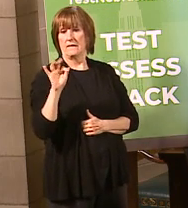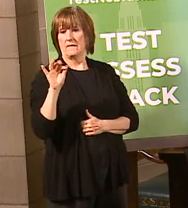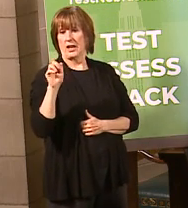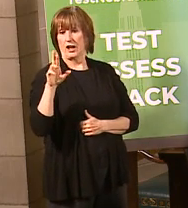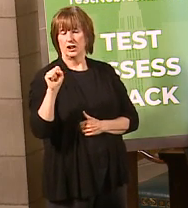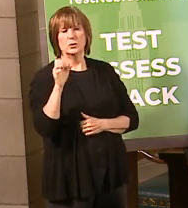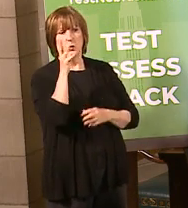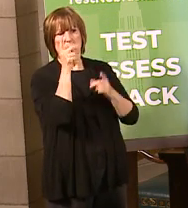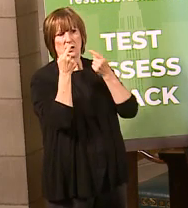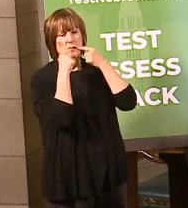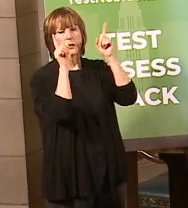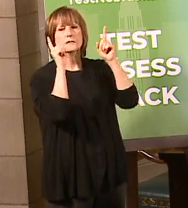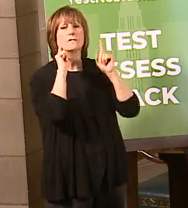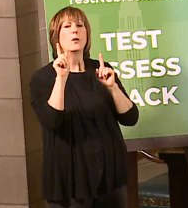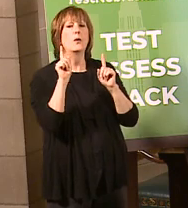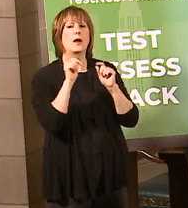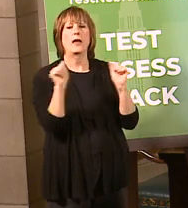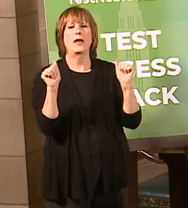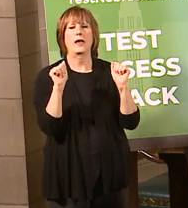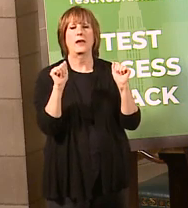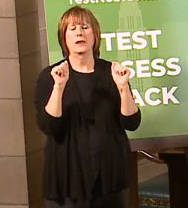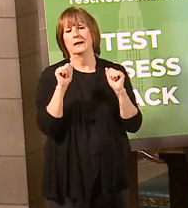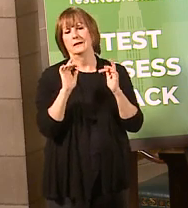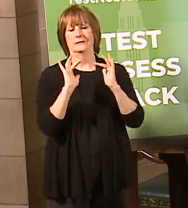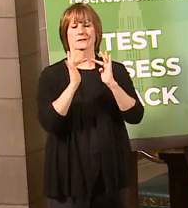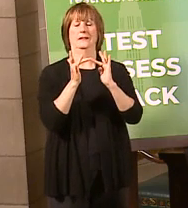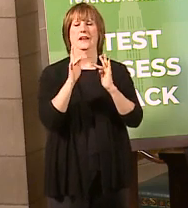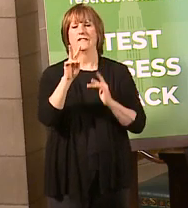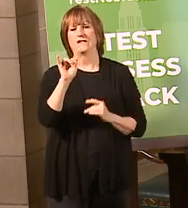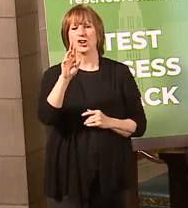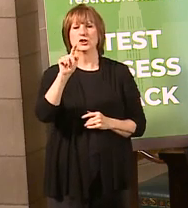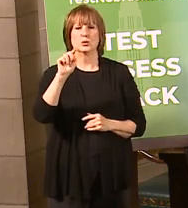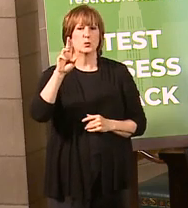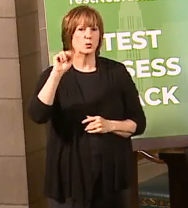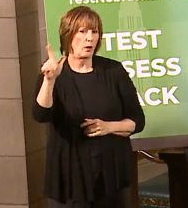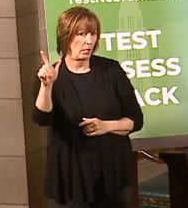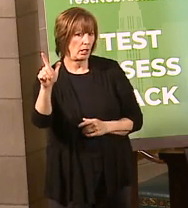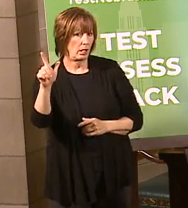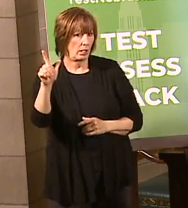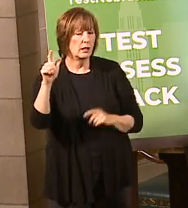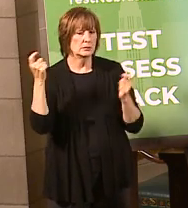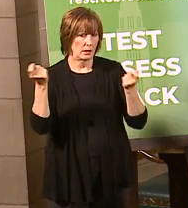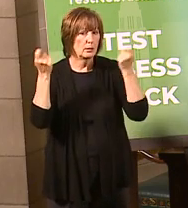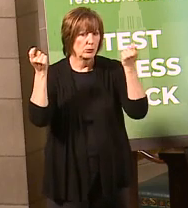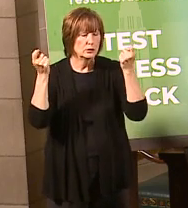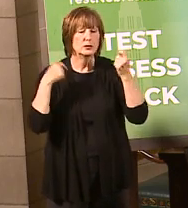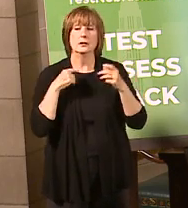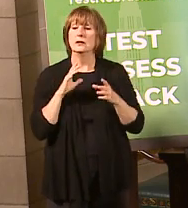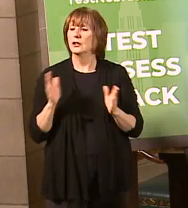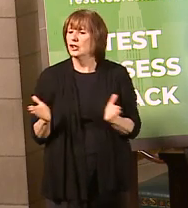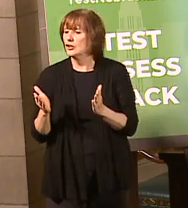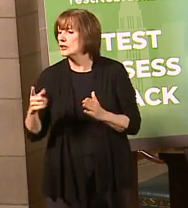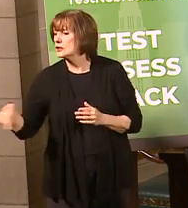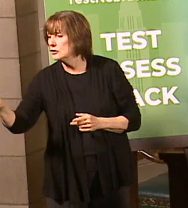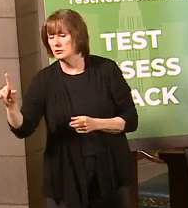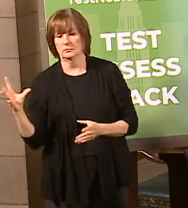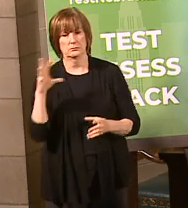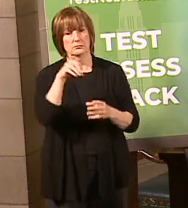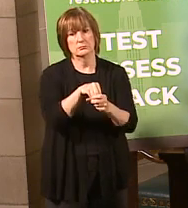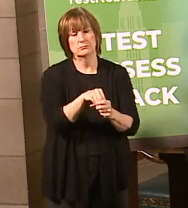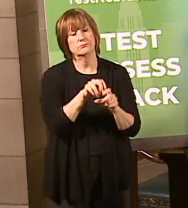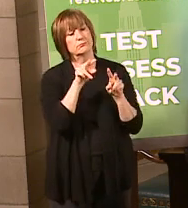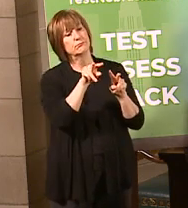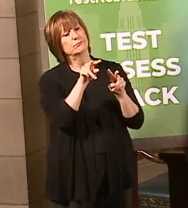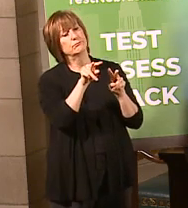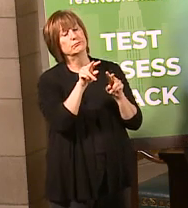a virtual Memorial Day celebration. And I encourage, then, all those Legion posts to participate in that virtually with regard to what we're going to do.